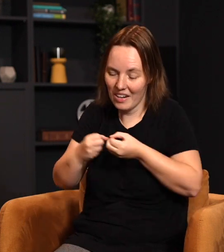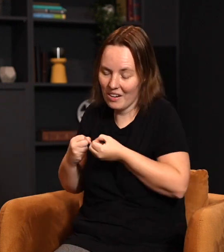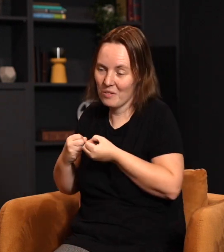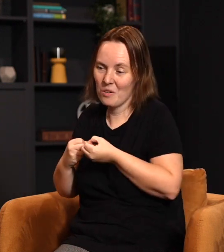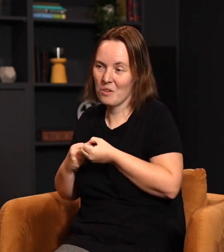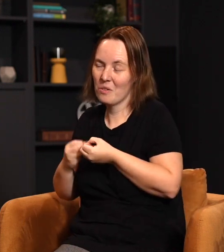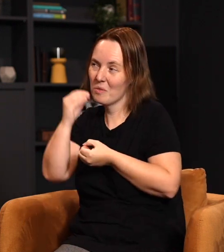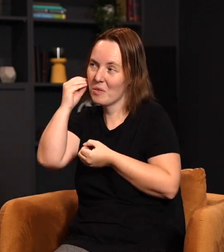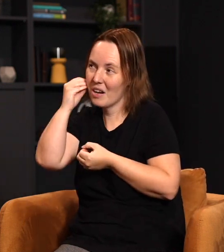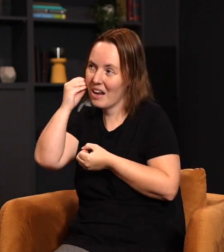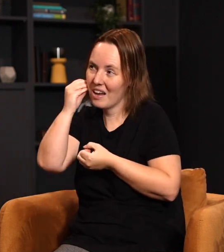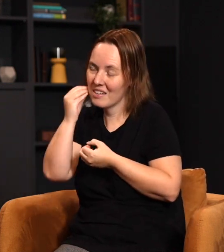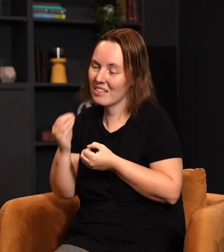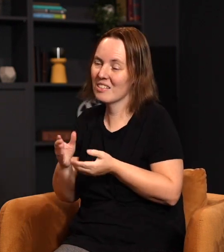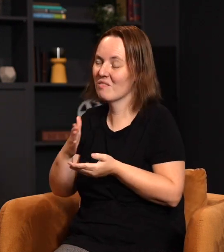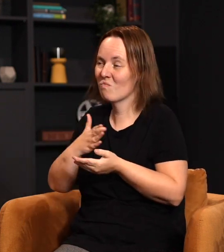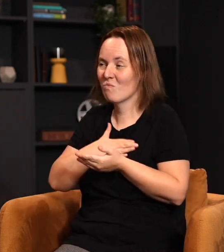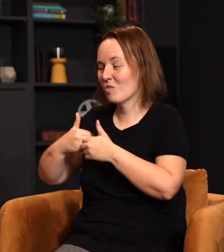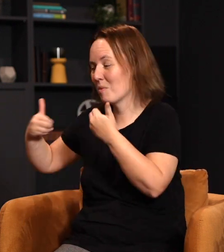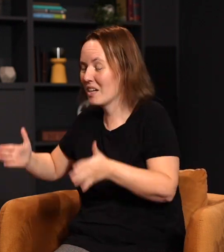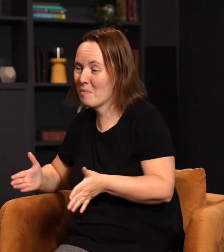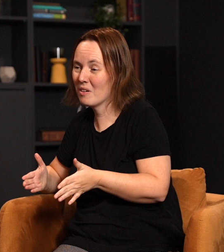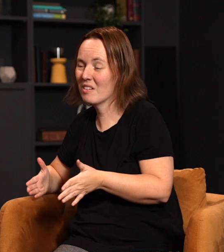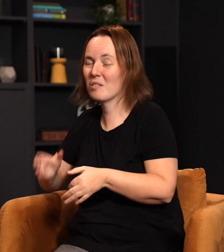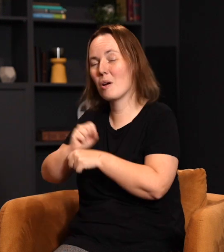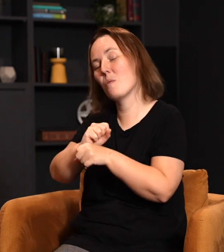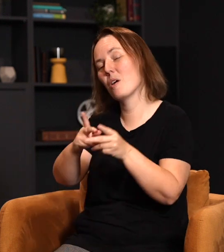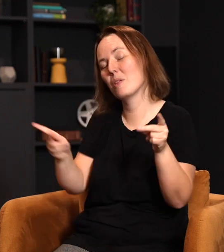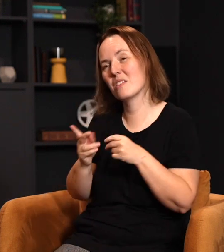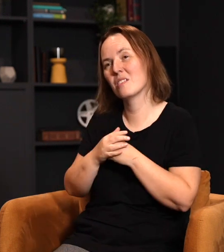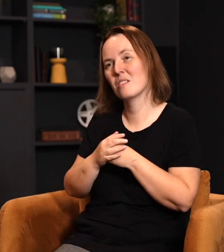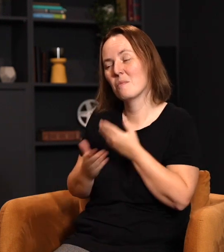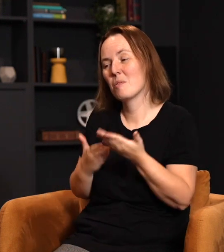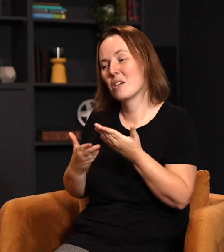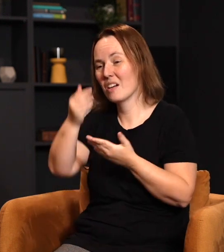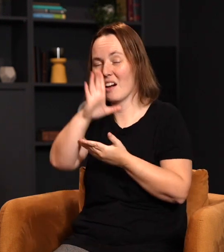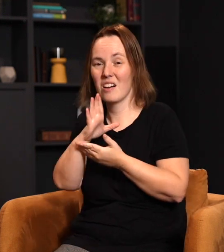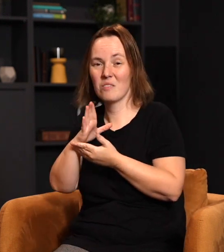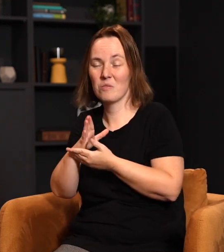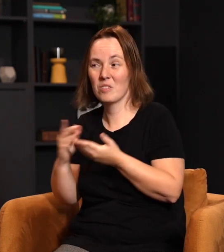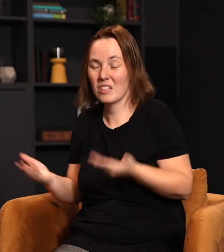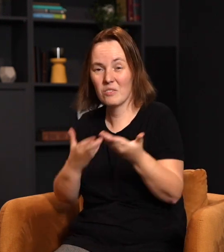I want to take it to my neighbor. want to take it into the workplace. Or this morning, God might even just give you some fresh assignments.